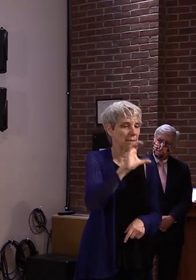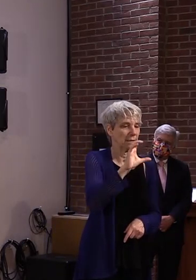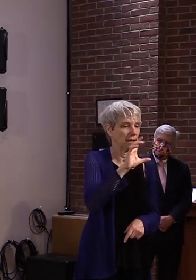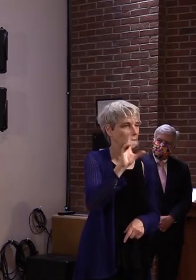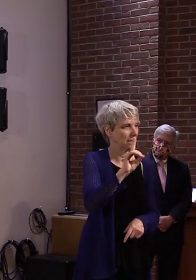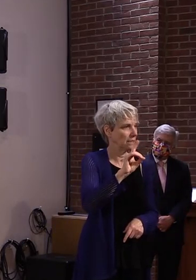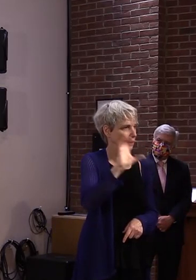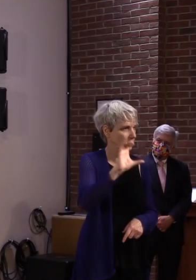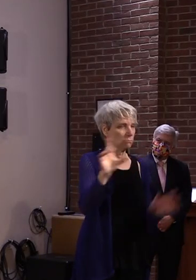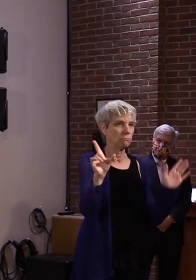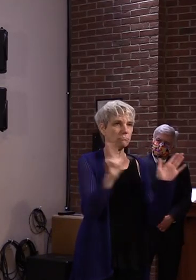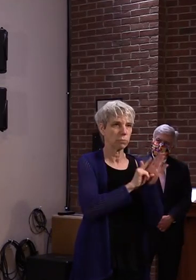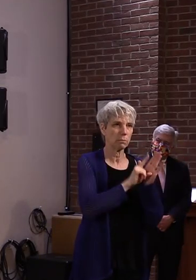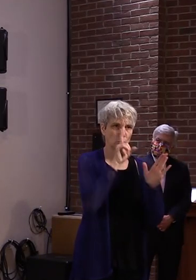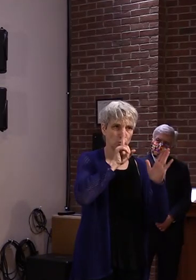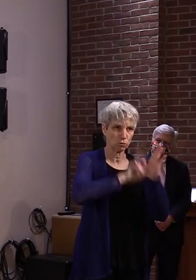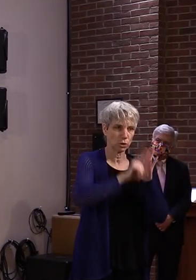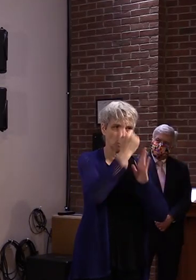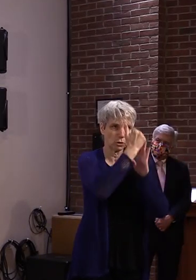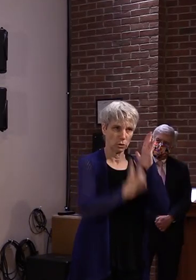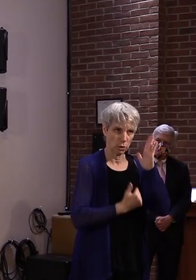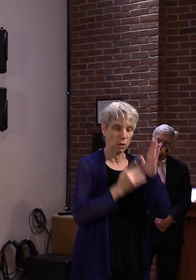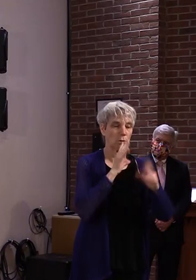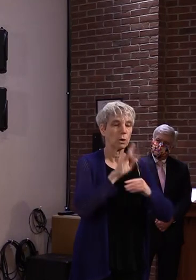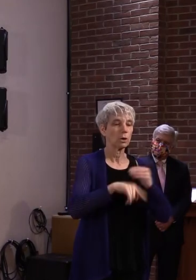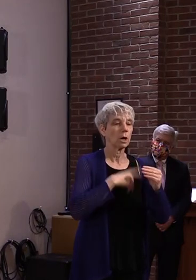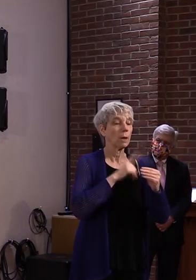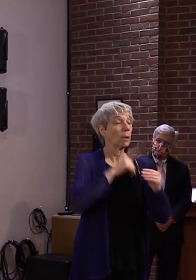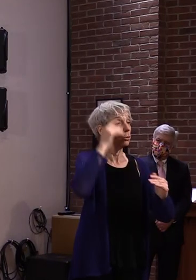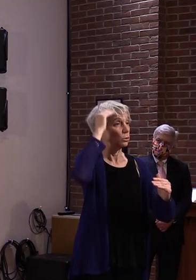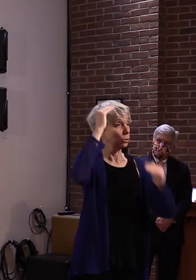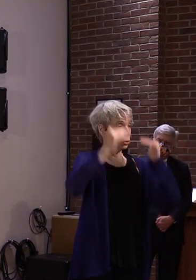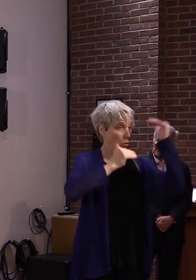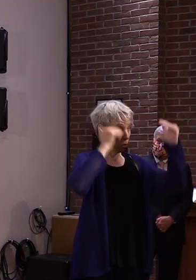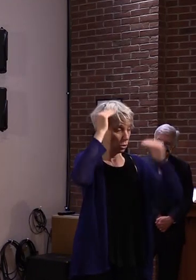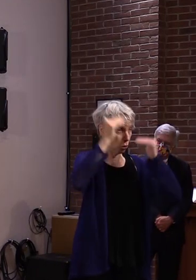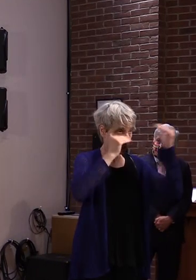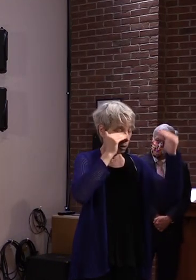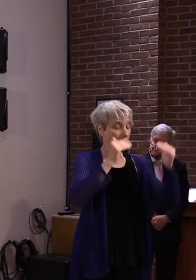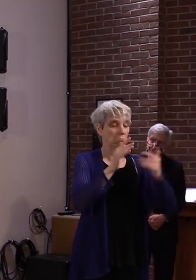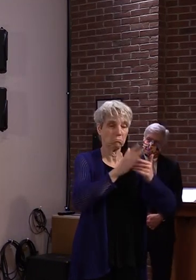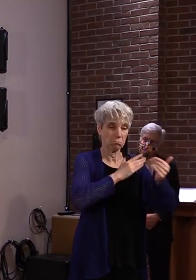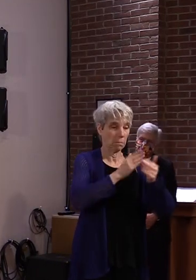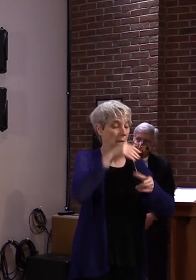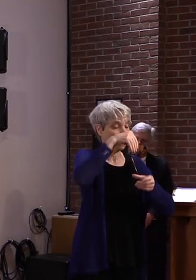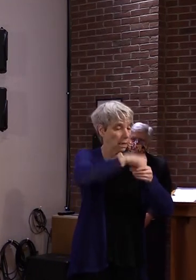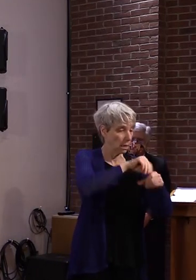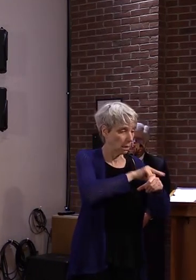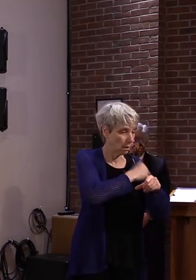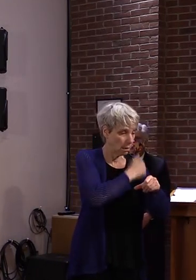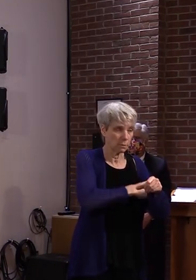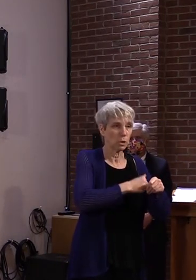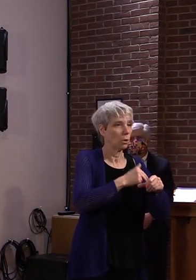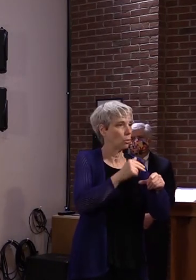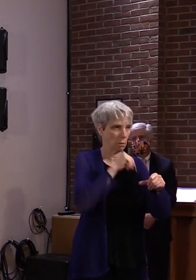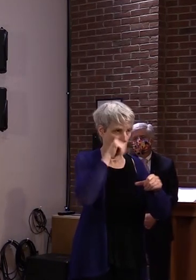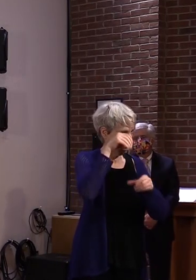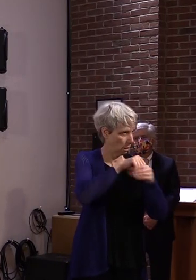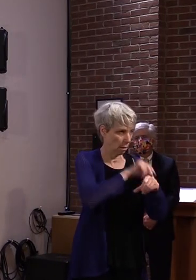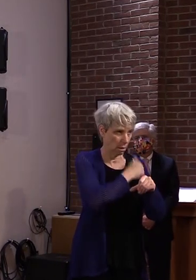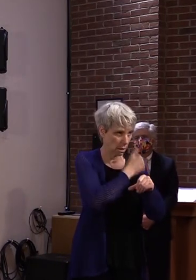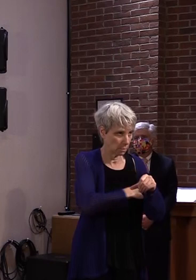published a study on the characteristics of adult outpatients and inpatients with COVID-19